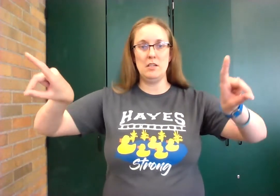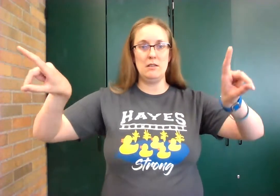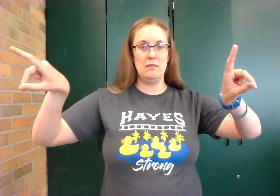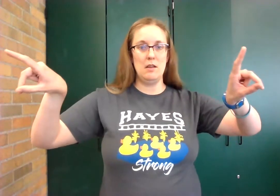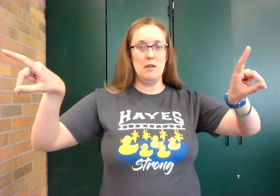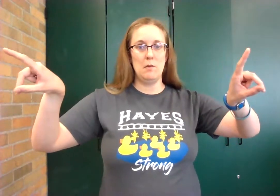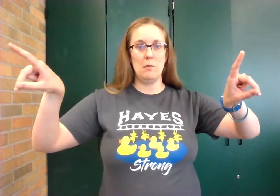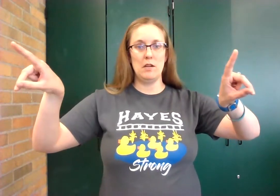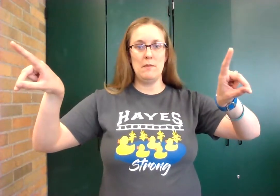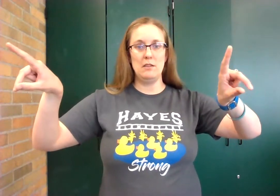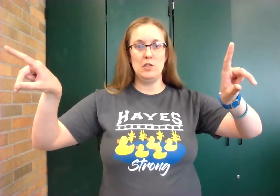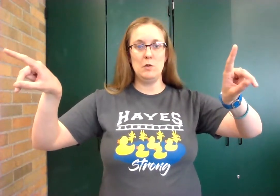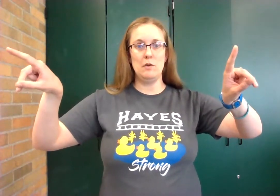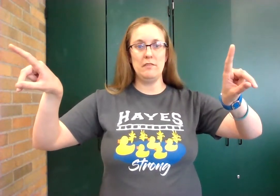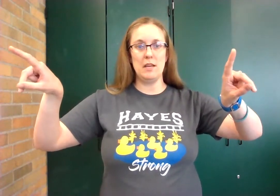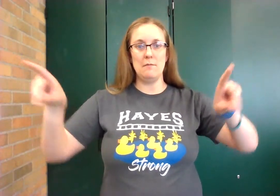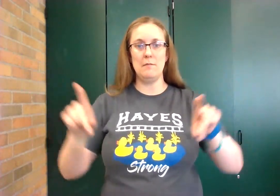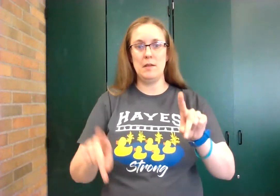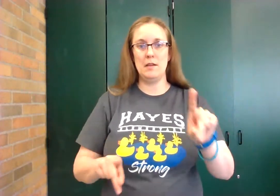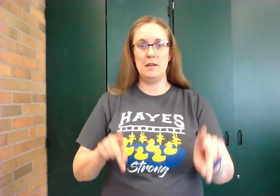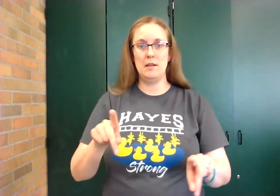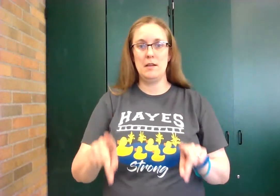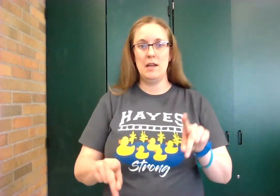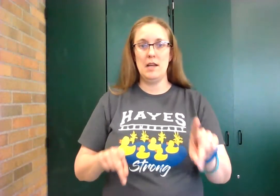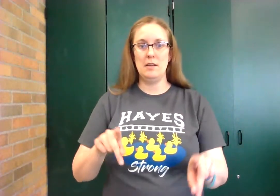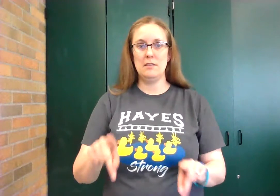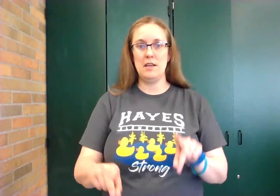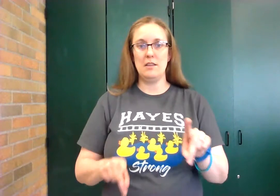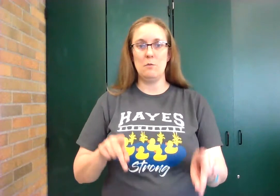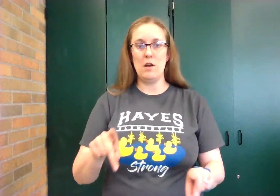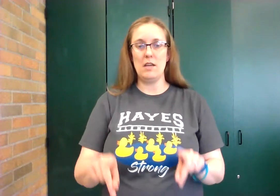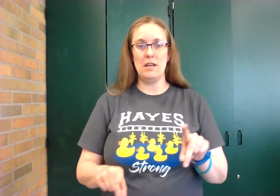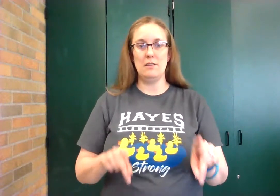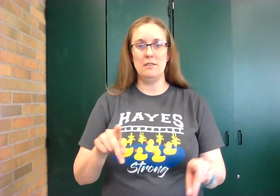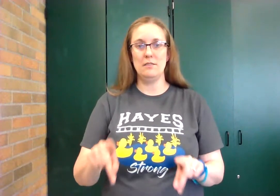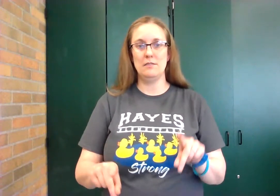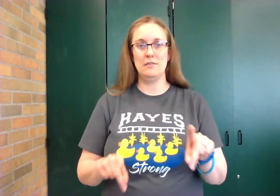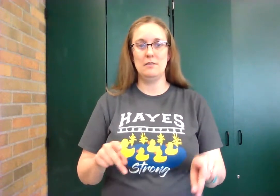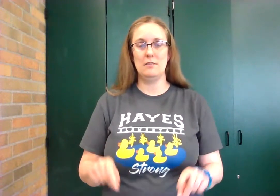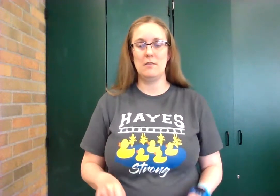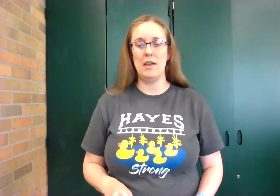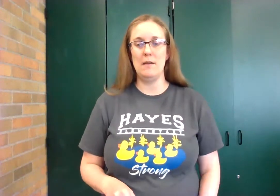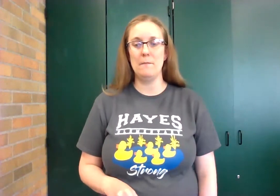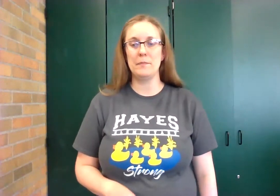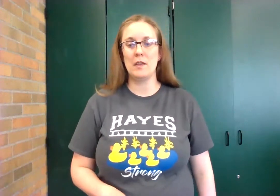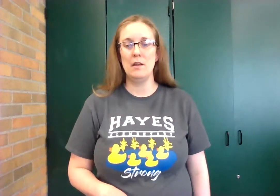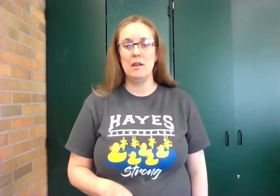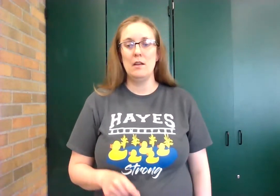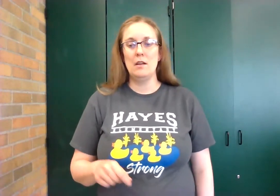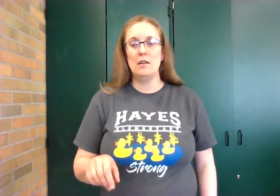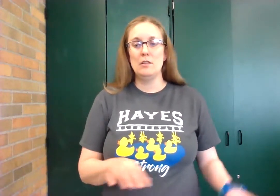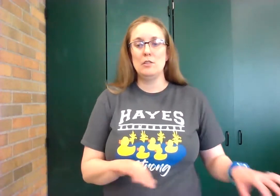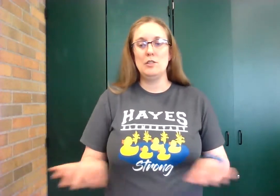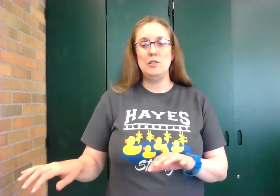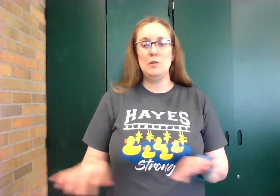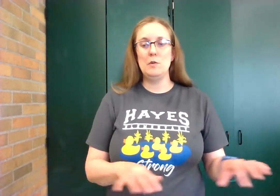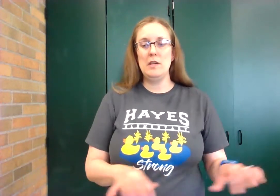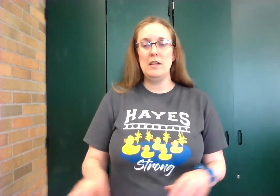but we're gonna make two of them and it's like they're walking okay do it